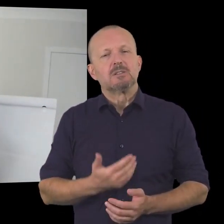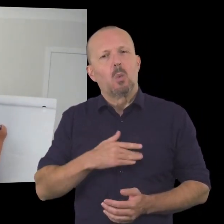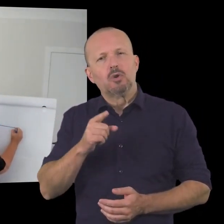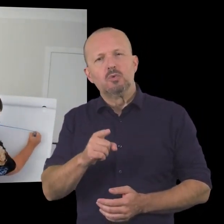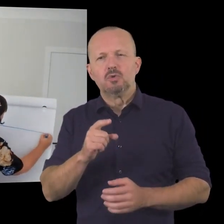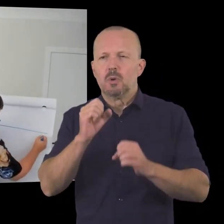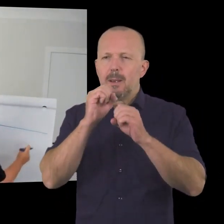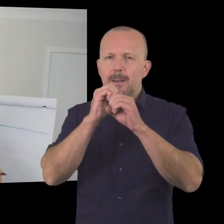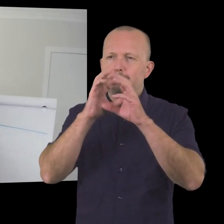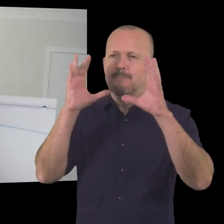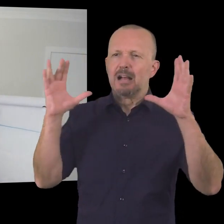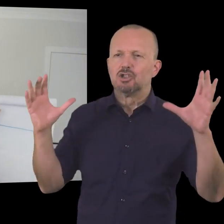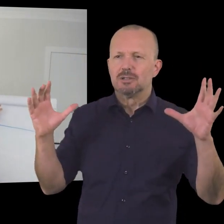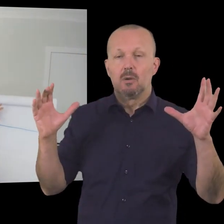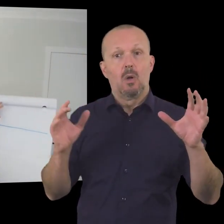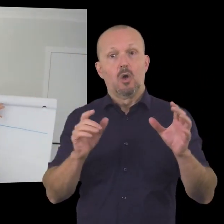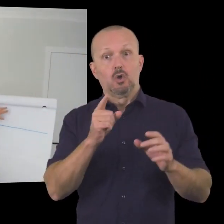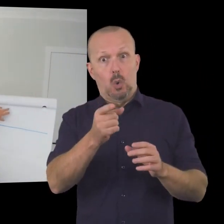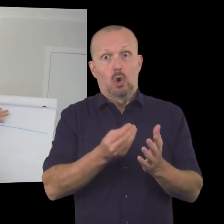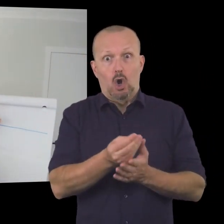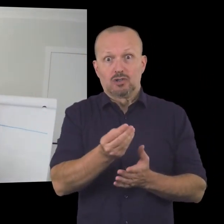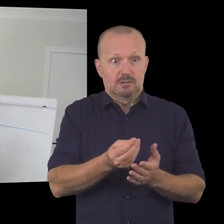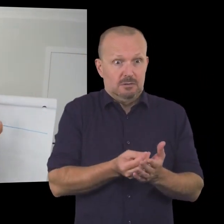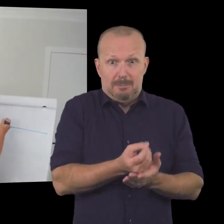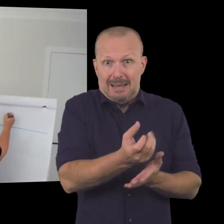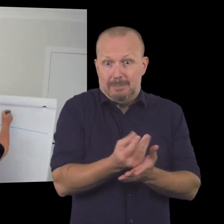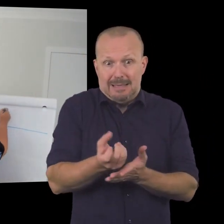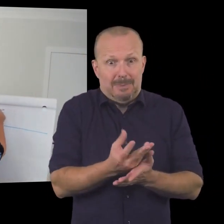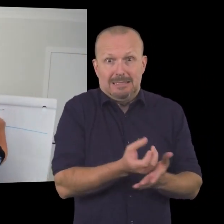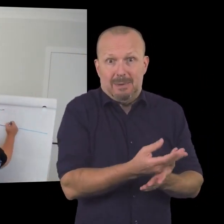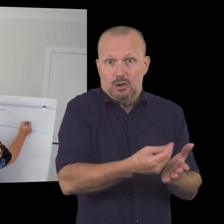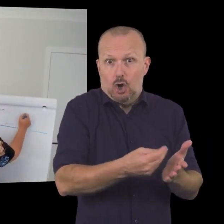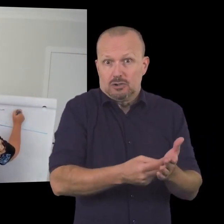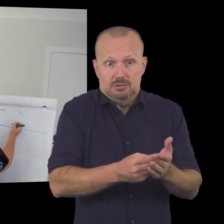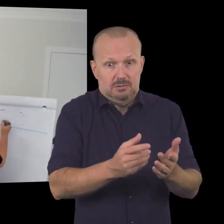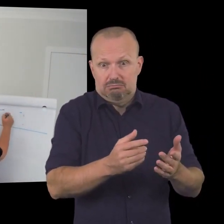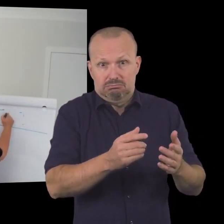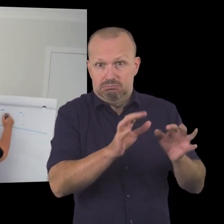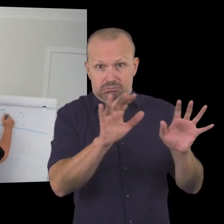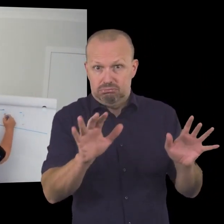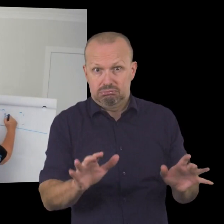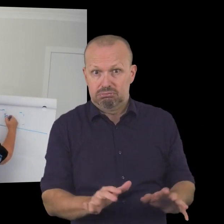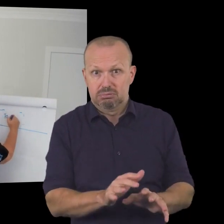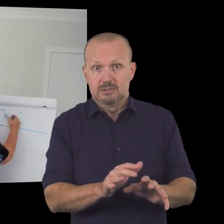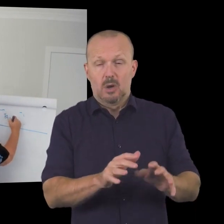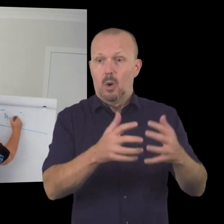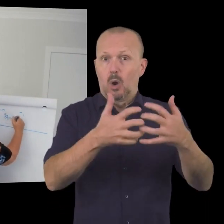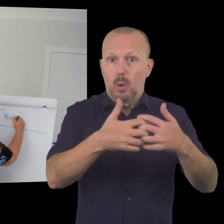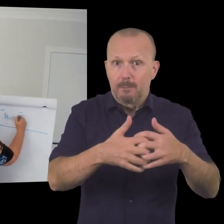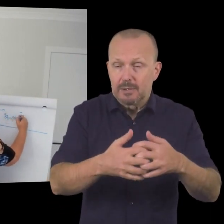i want you to uh imagine that you've got the word cloud of all your costs up here so there was equipment